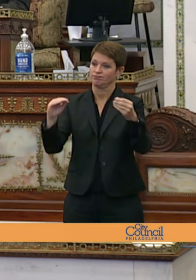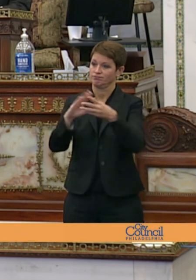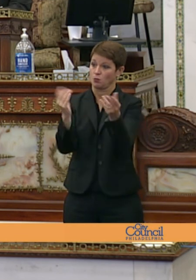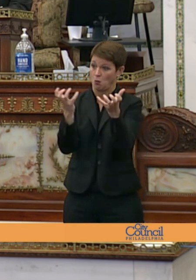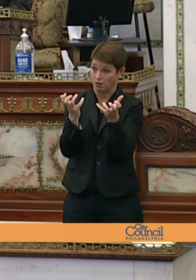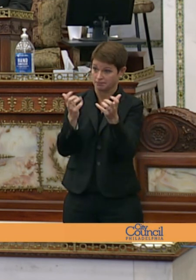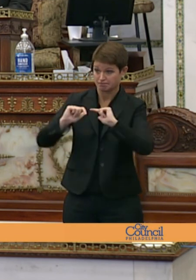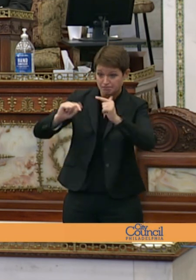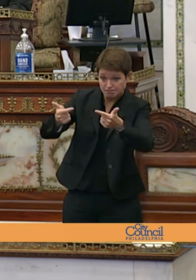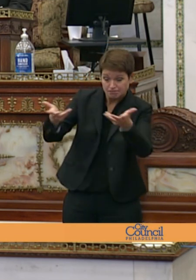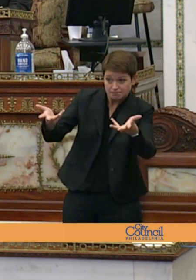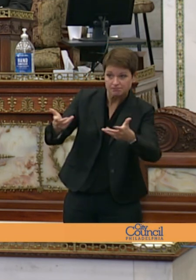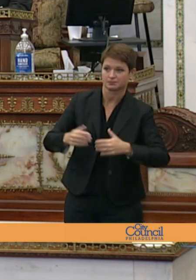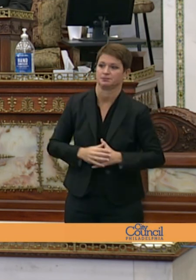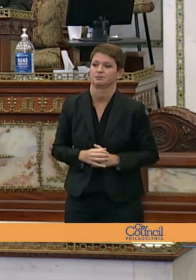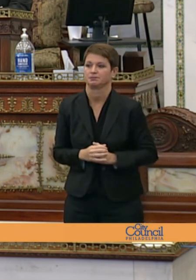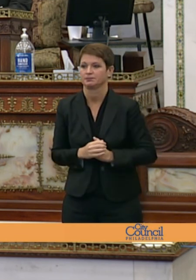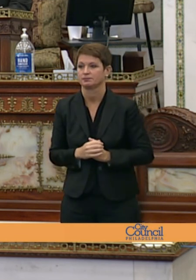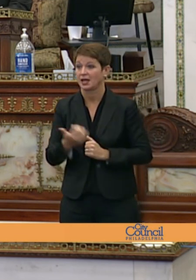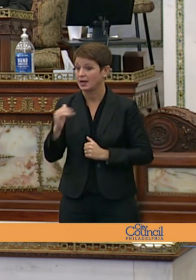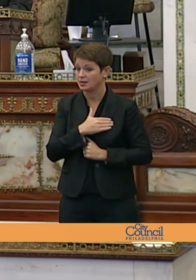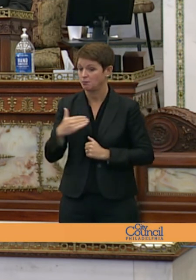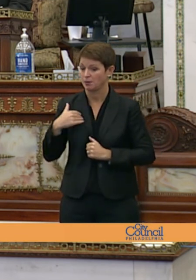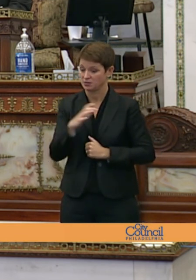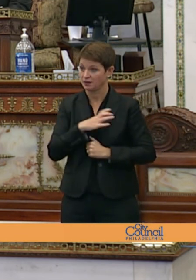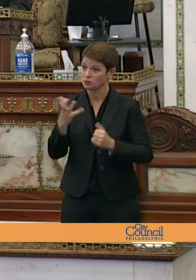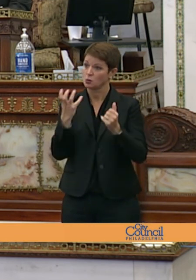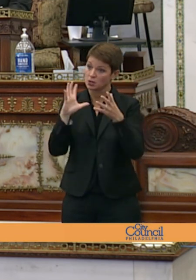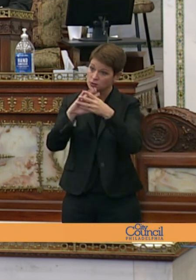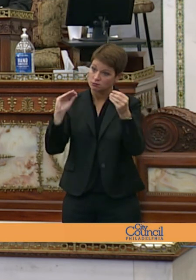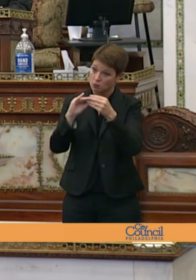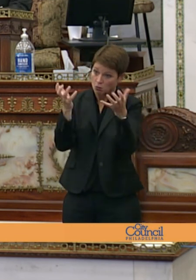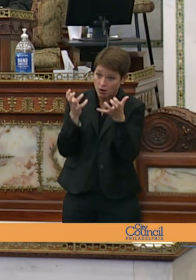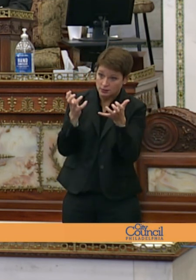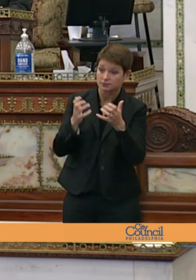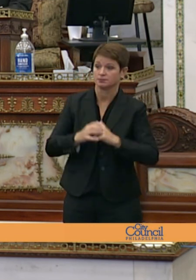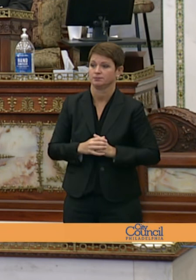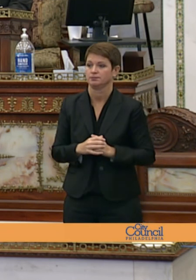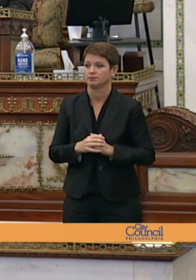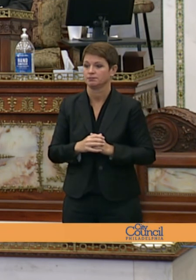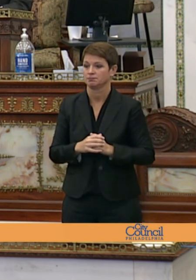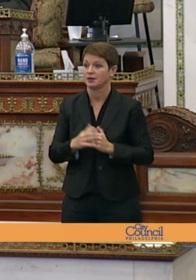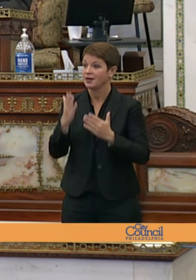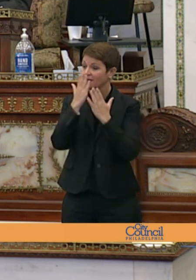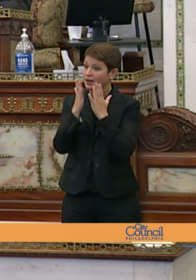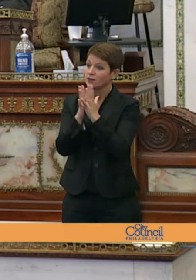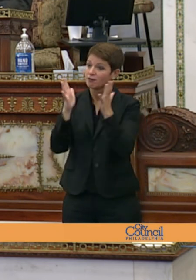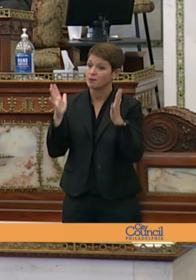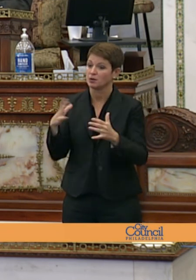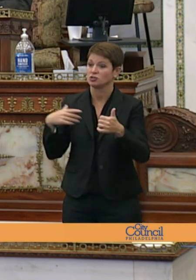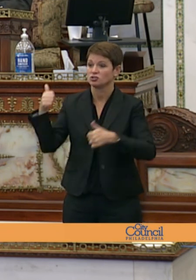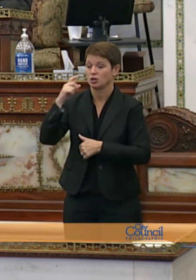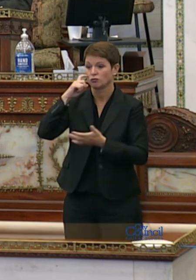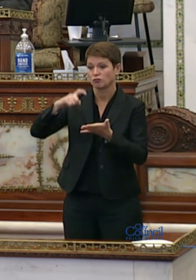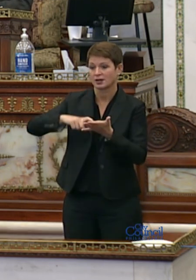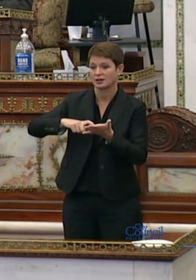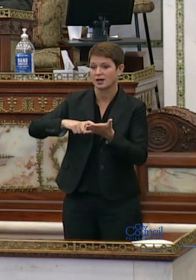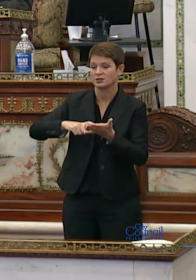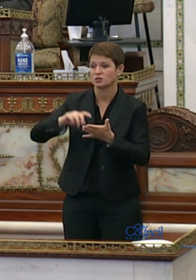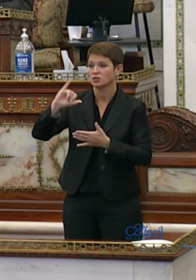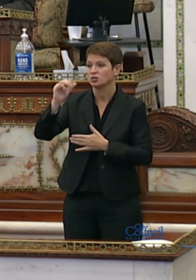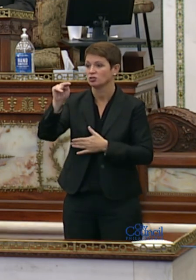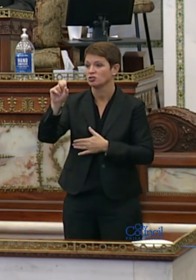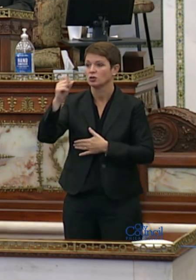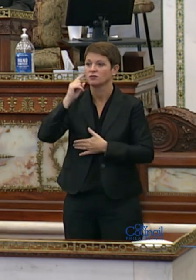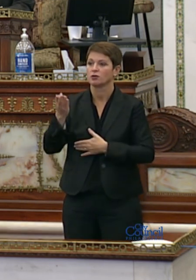are there any members thank you very much chair now recognizes councilman